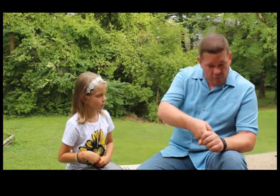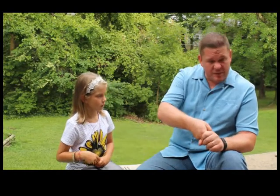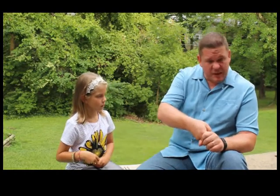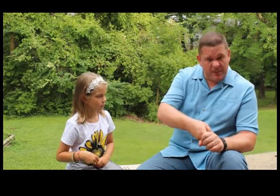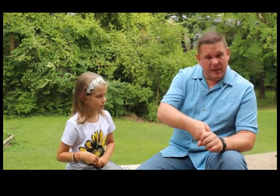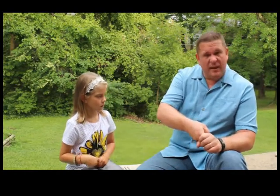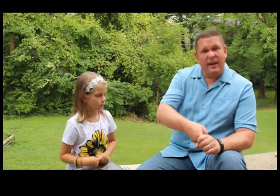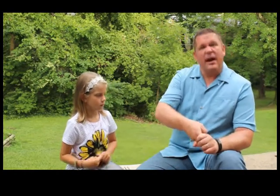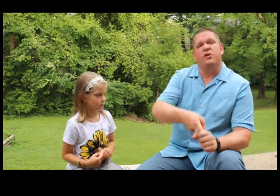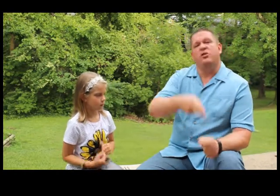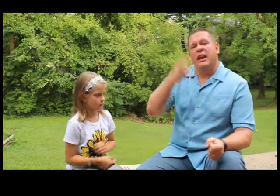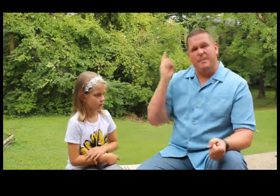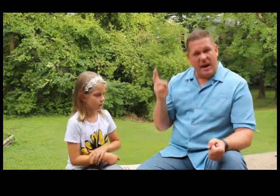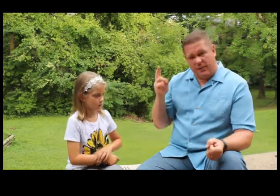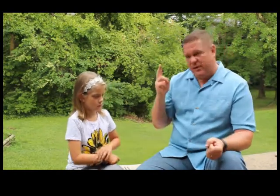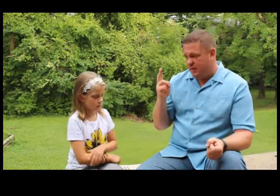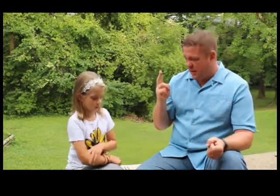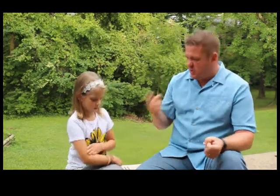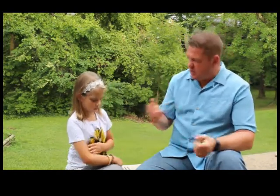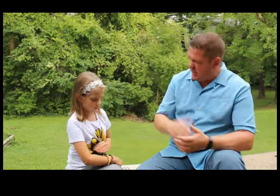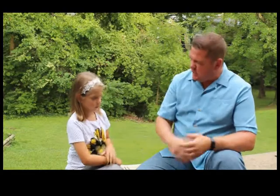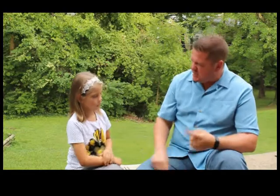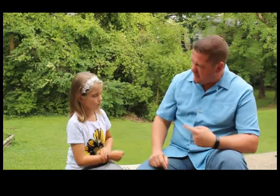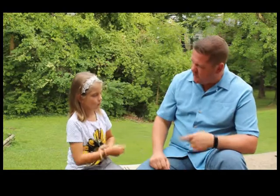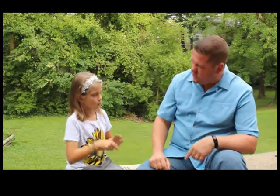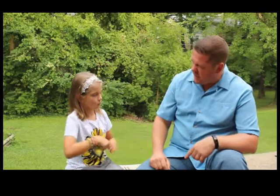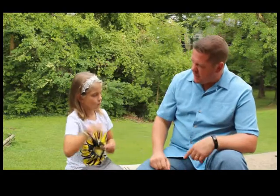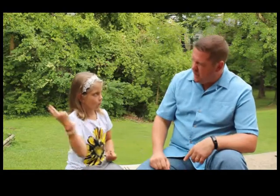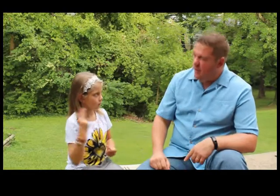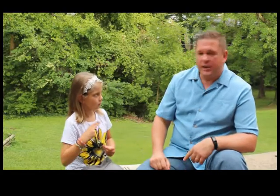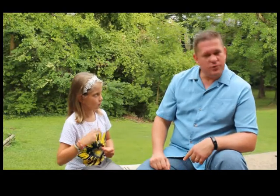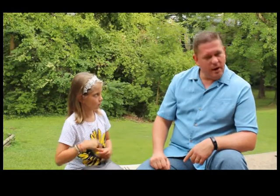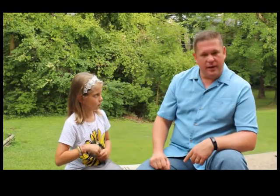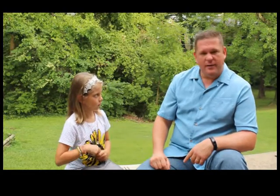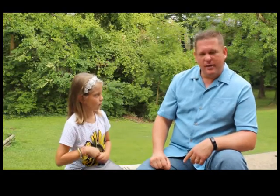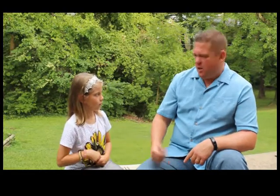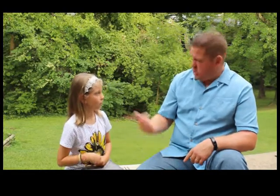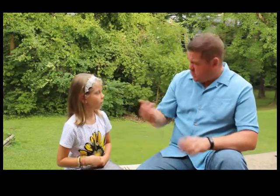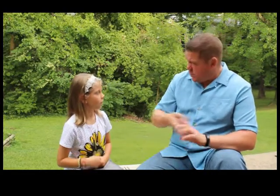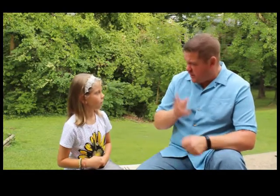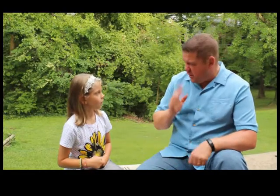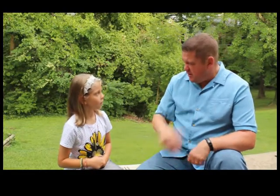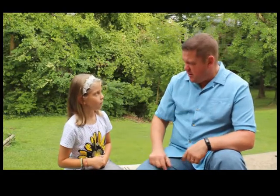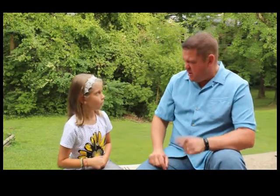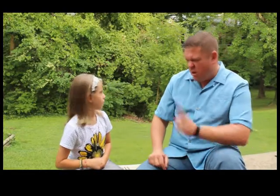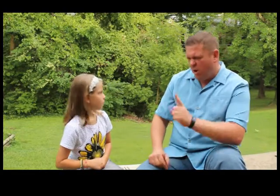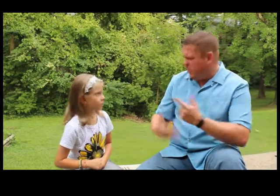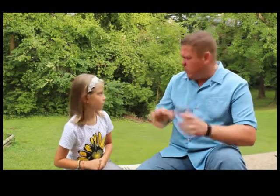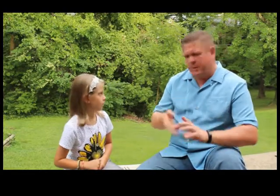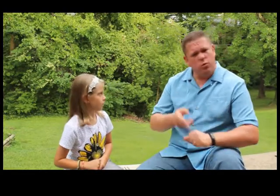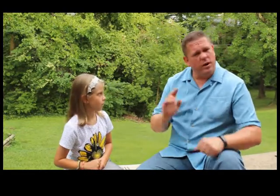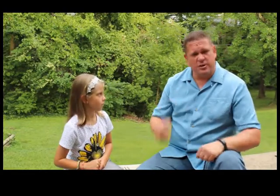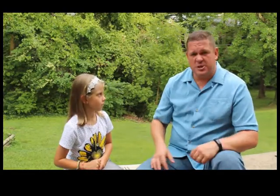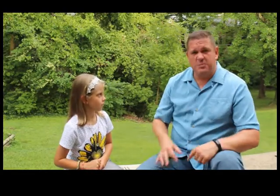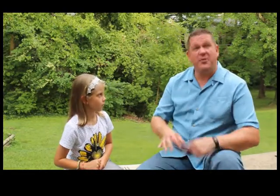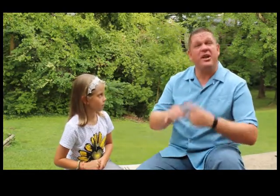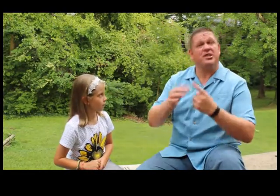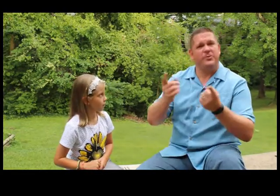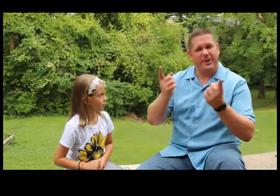with something and you came out of it. All right? Let's do it again. What's the sign for quit? That's right. Are you a quitter? No. We don't want to be quitters. Especially when it